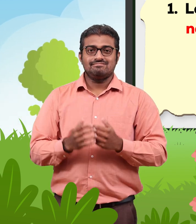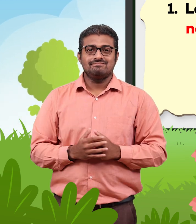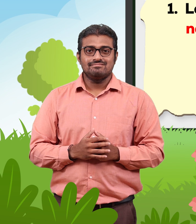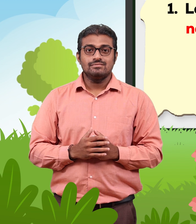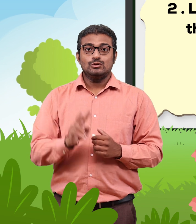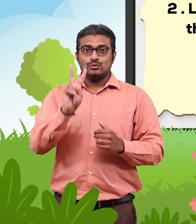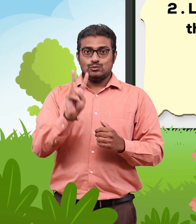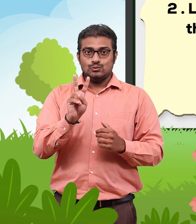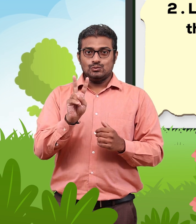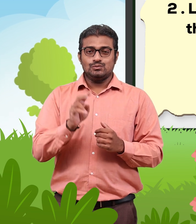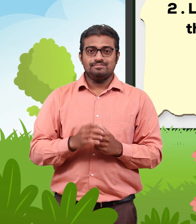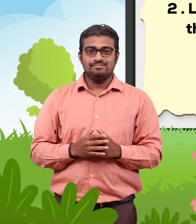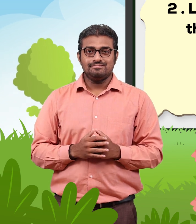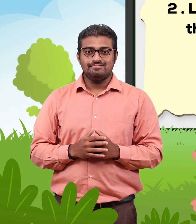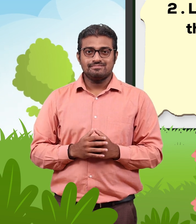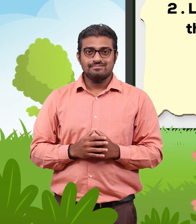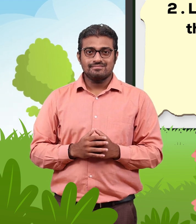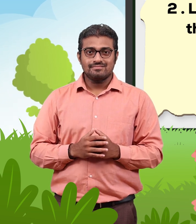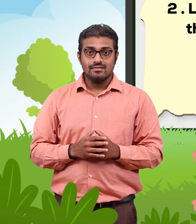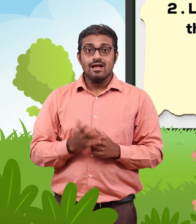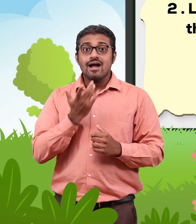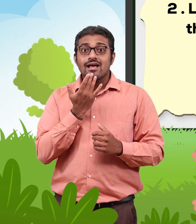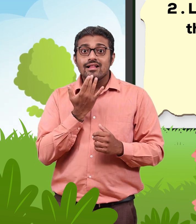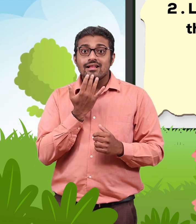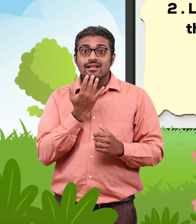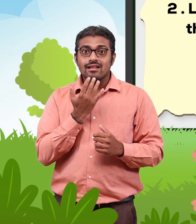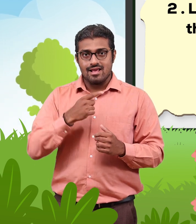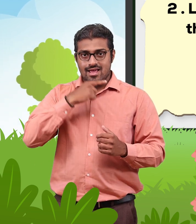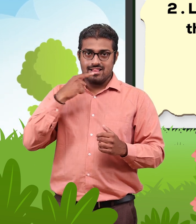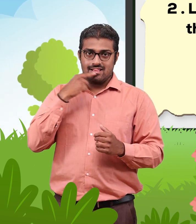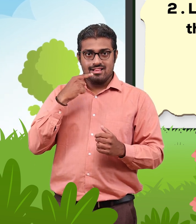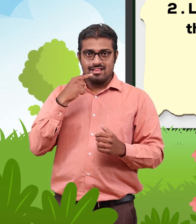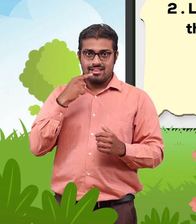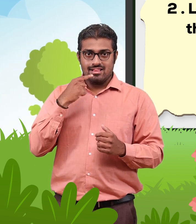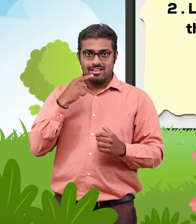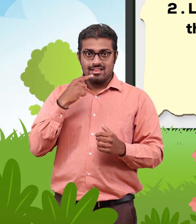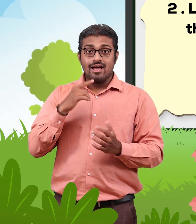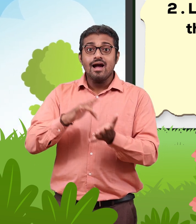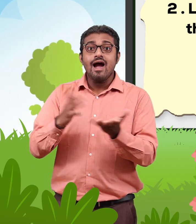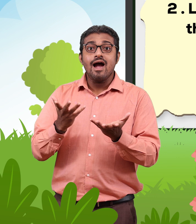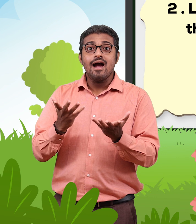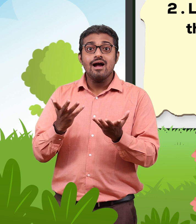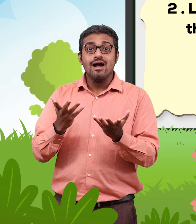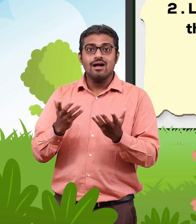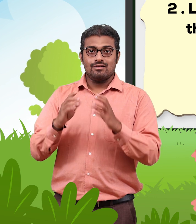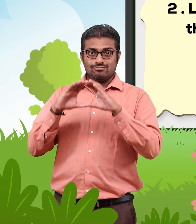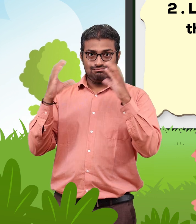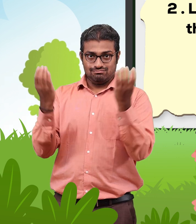2. Look for a red thing which is outside the classroom